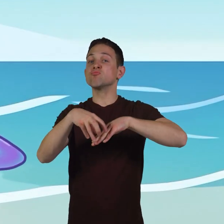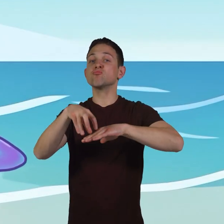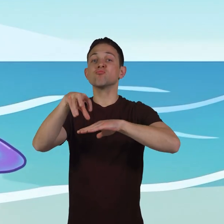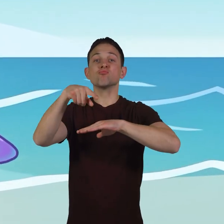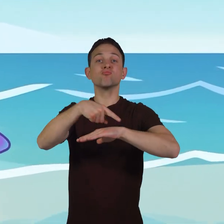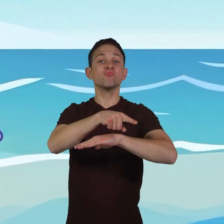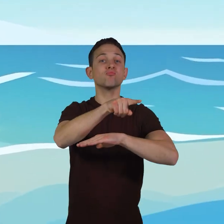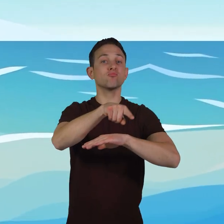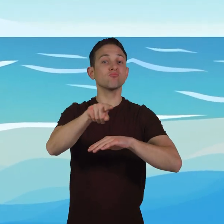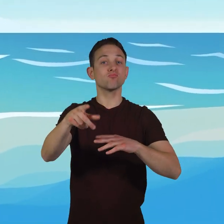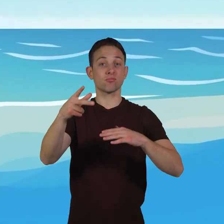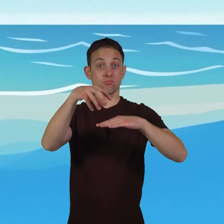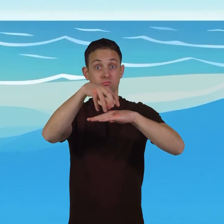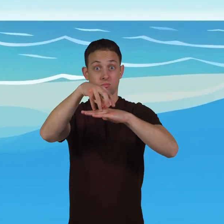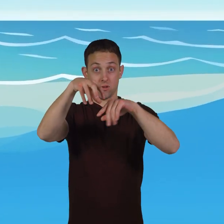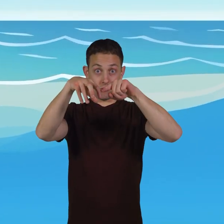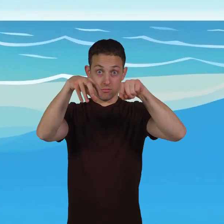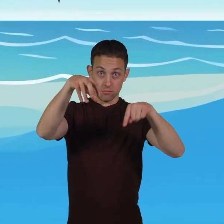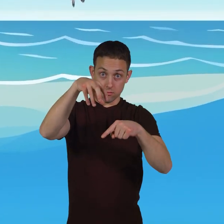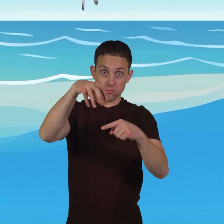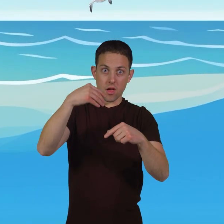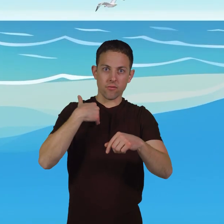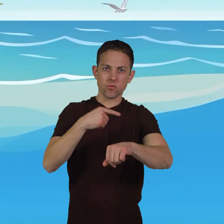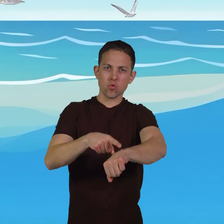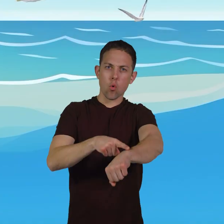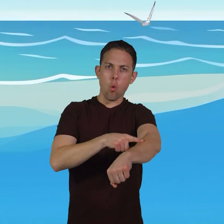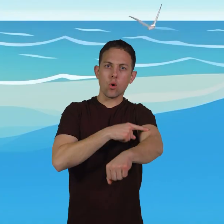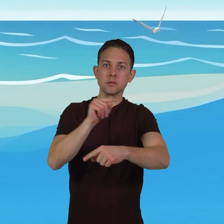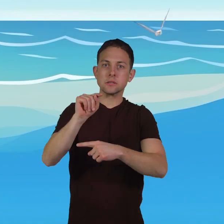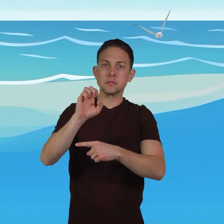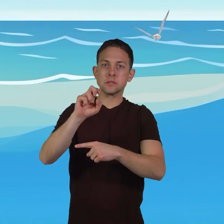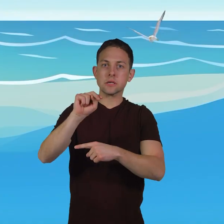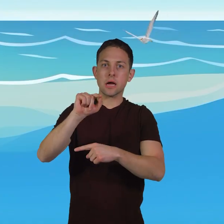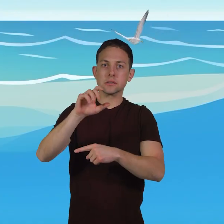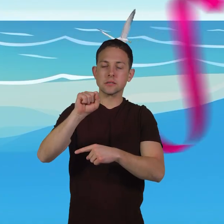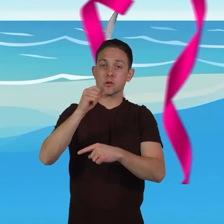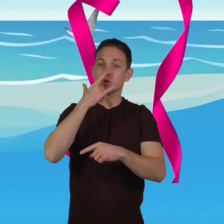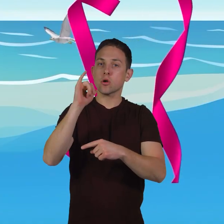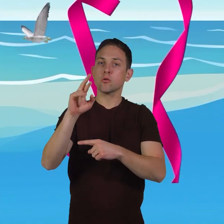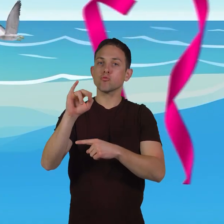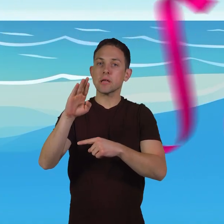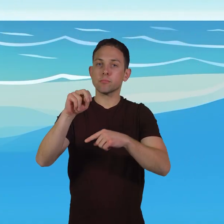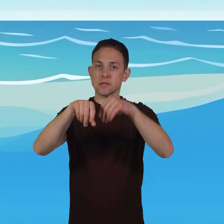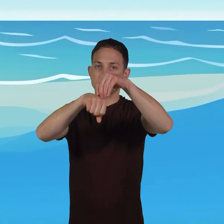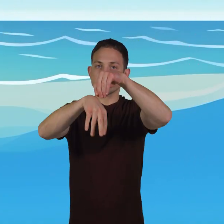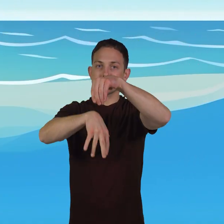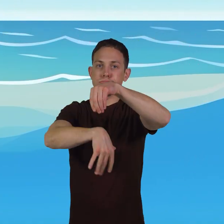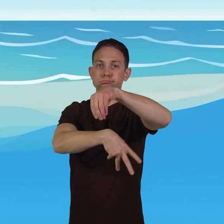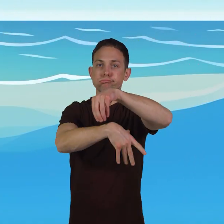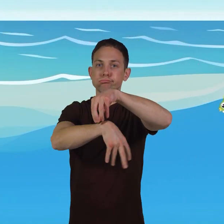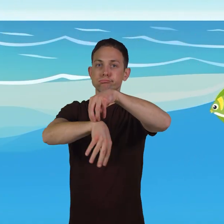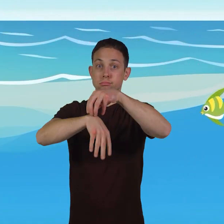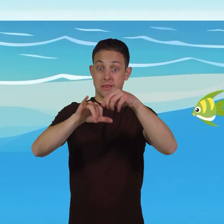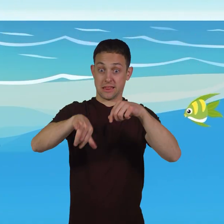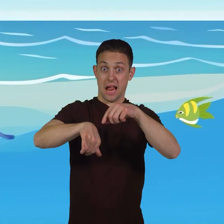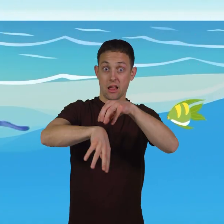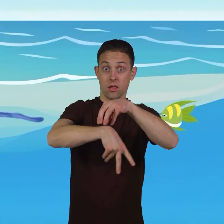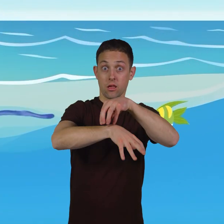Below the float, they have long trailing tentacles that look like ribbons. The tentacles are what gives the